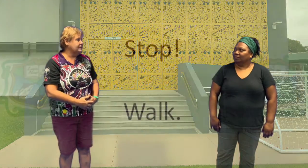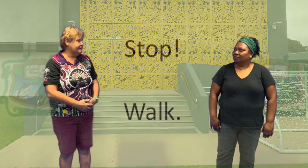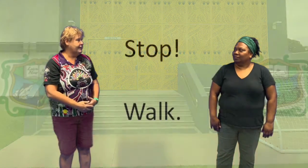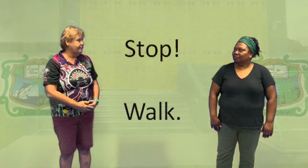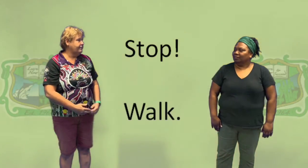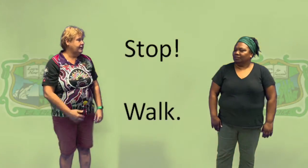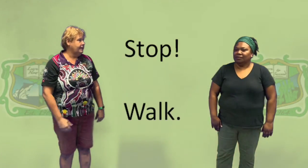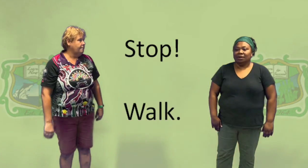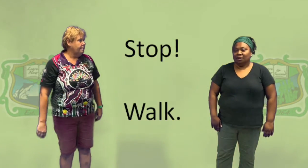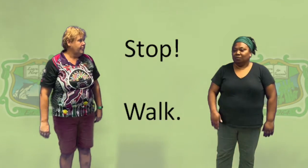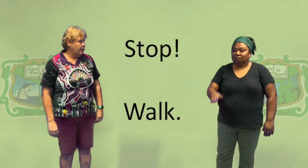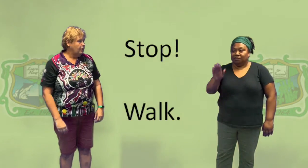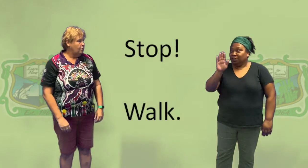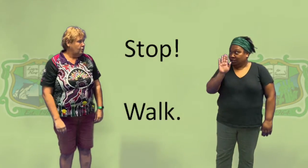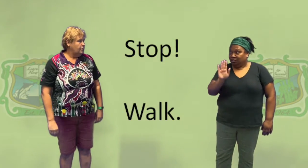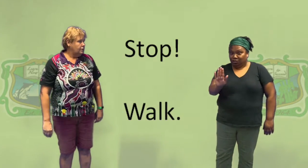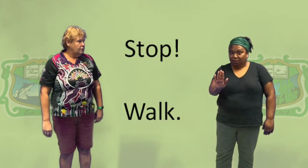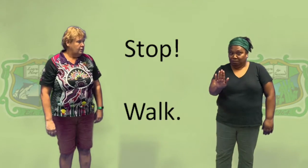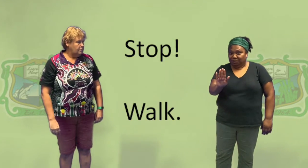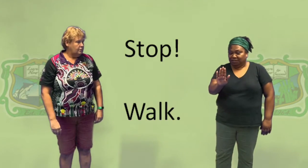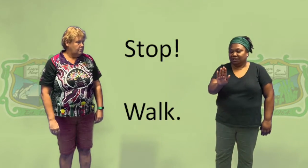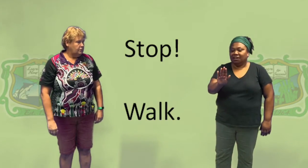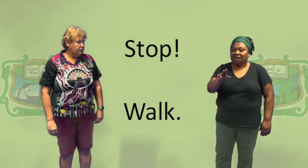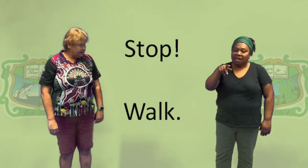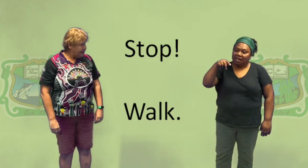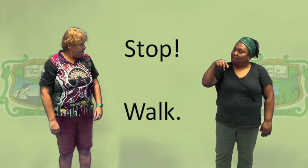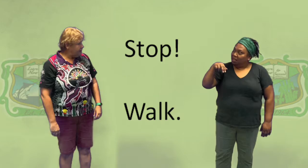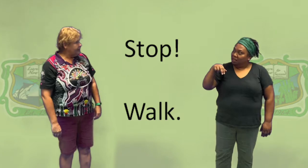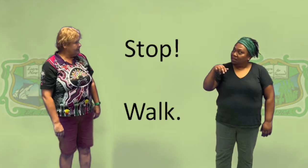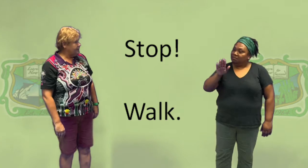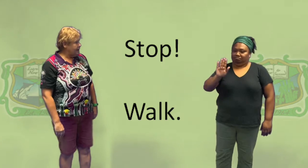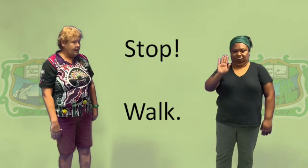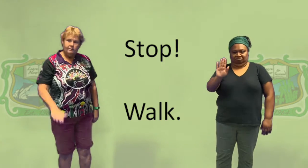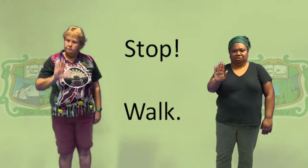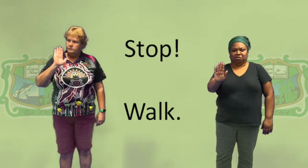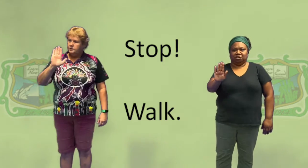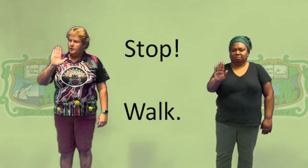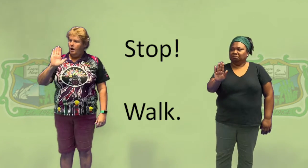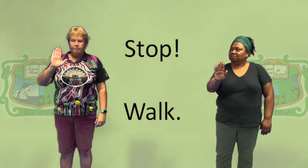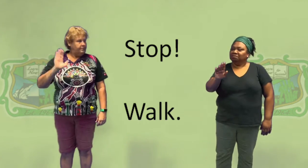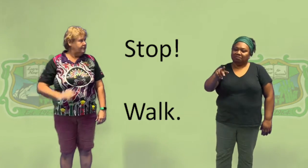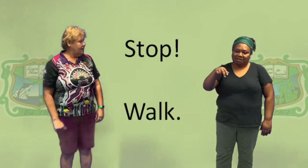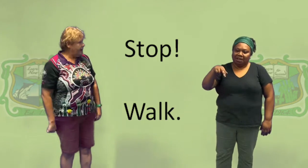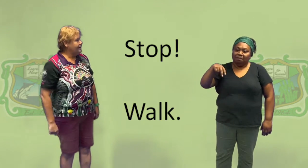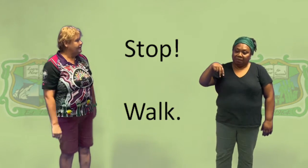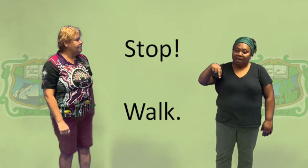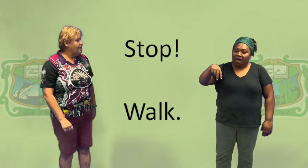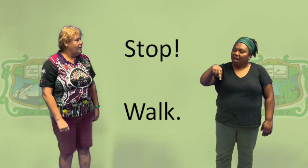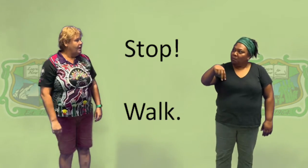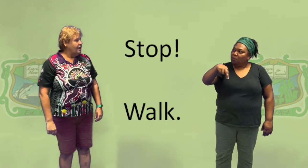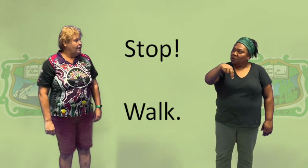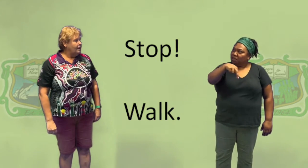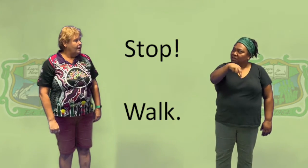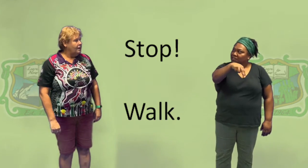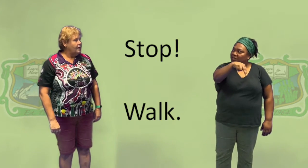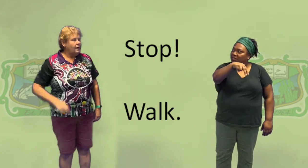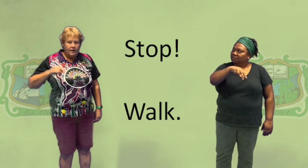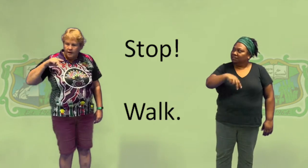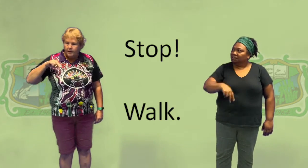safely? Well, first stop. Just like a policeman, hey? Stop. Yeah. And walk. And